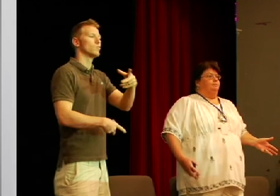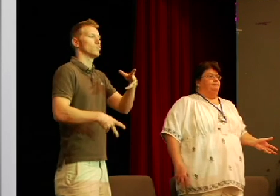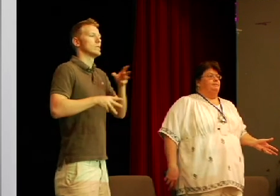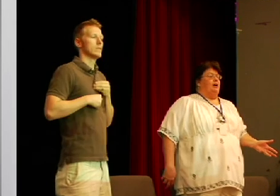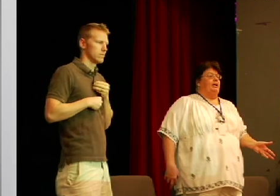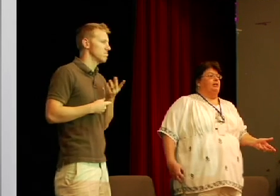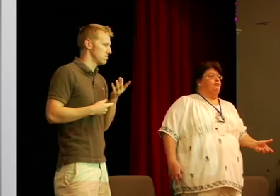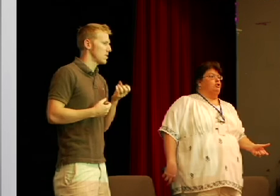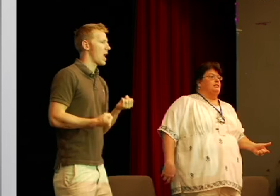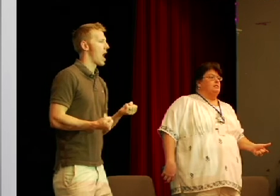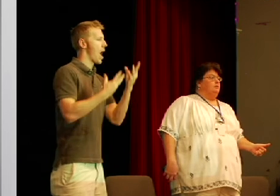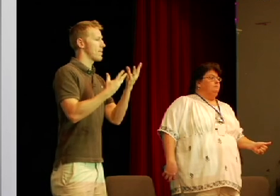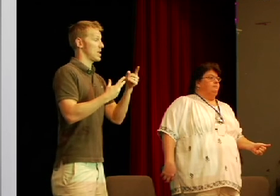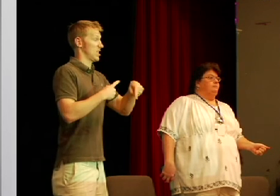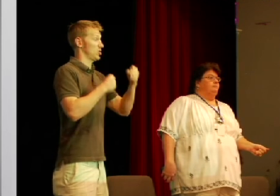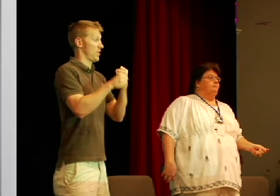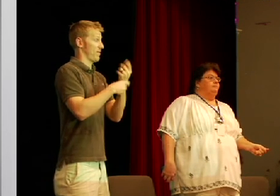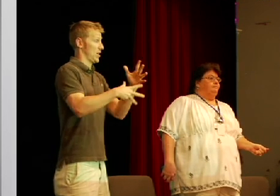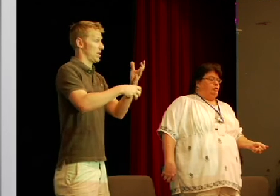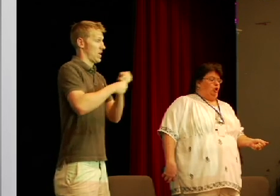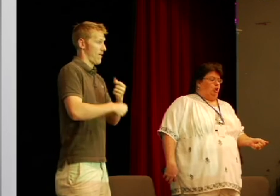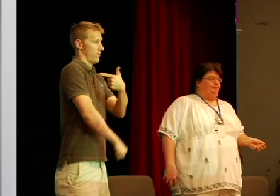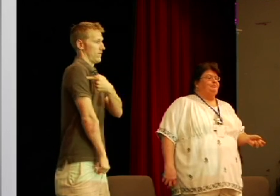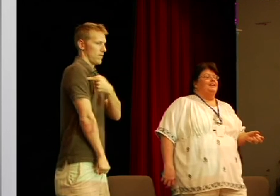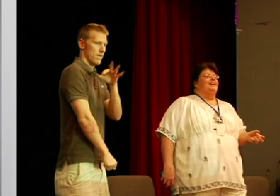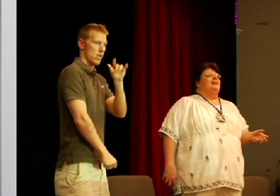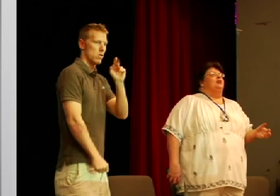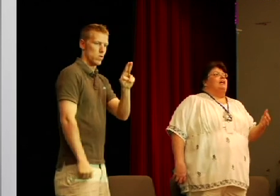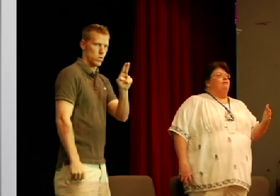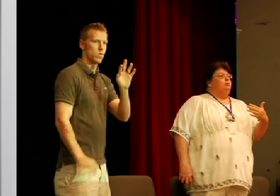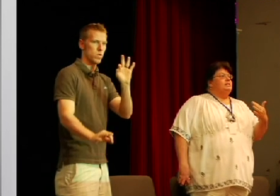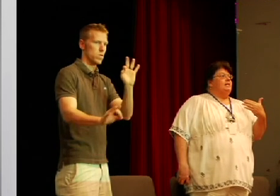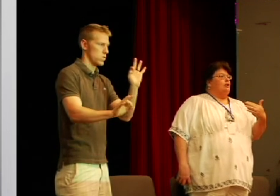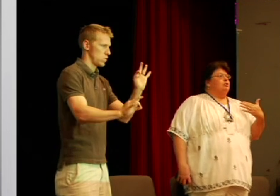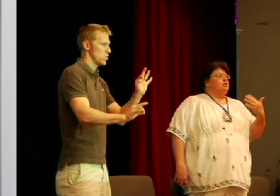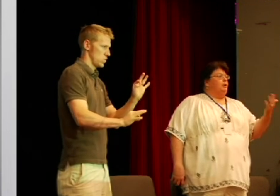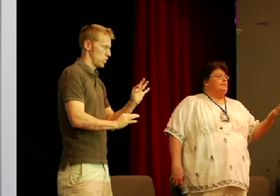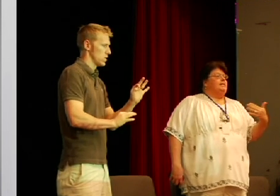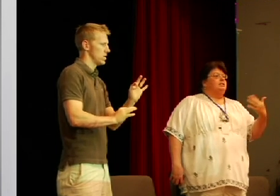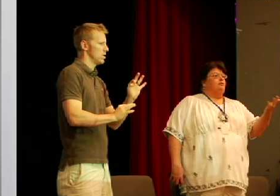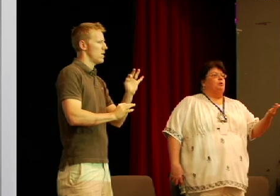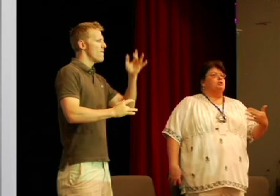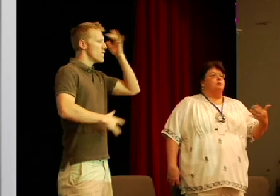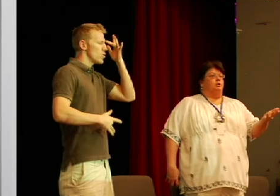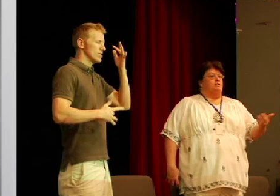I'm gonna get their flu shots this year good influence and naturally spreads easily from person to person